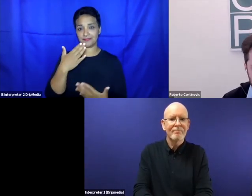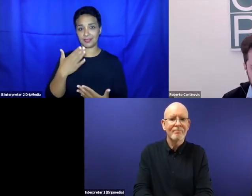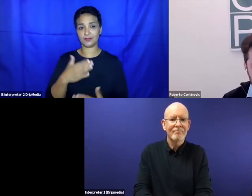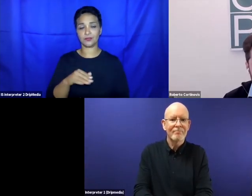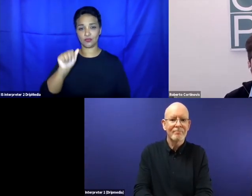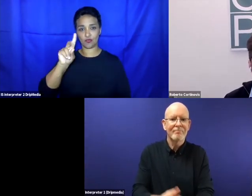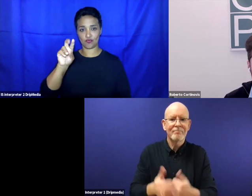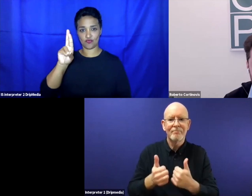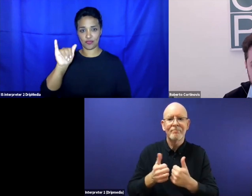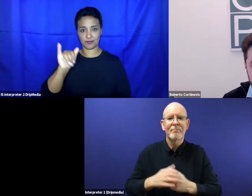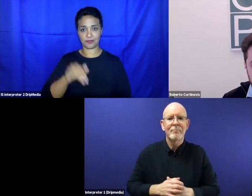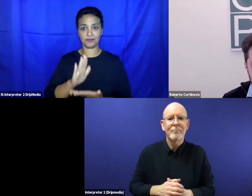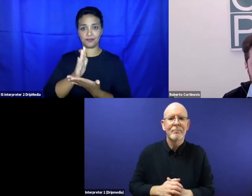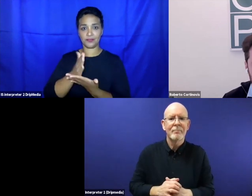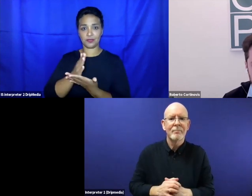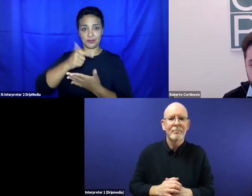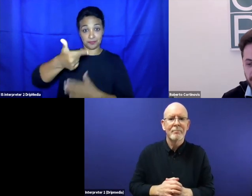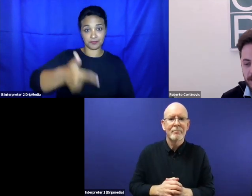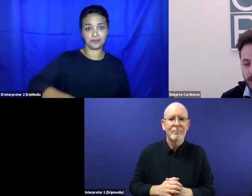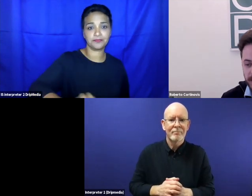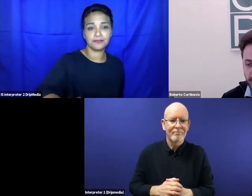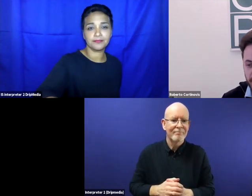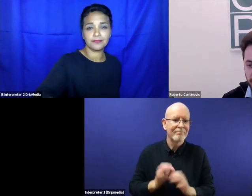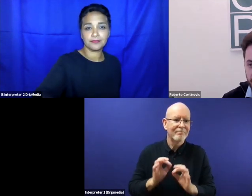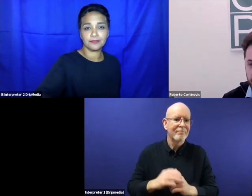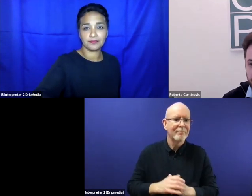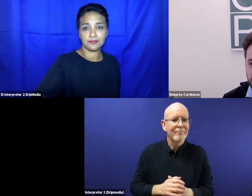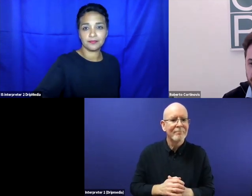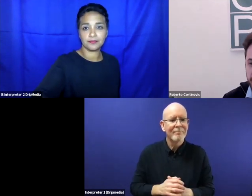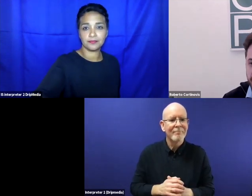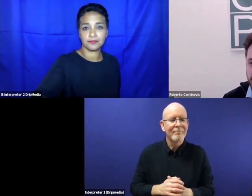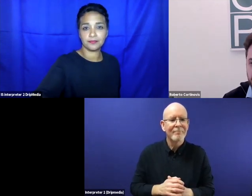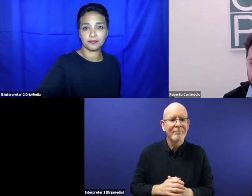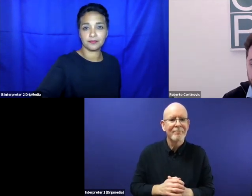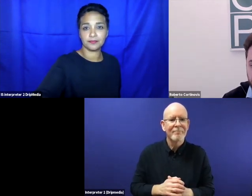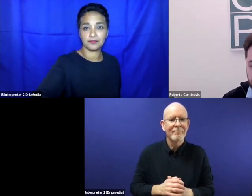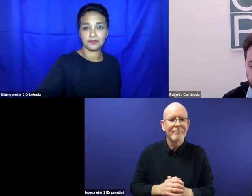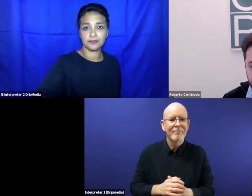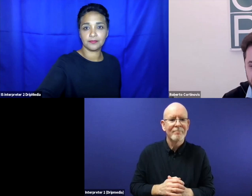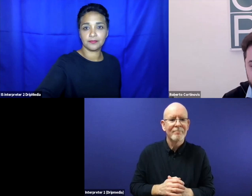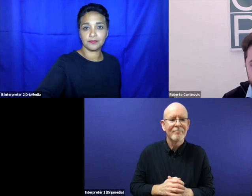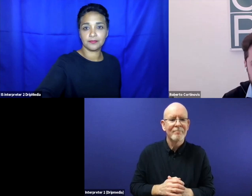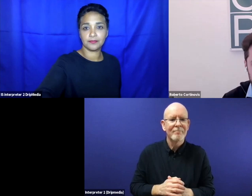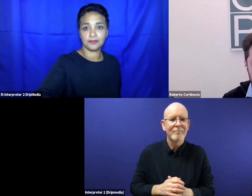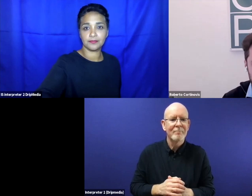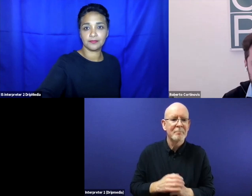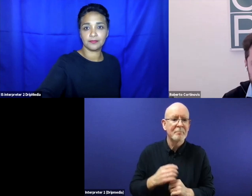further, uh, comment. I think I'm for, uh, we are sorry that we are running, uh, our timing is about to